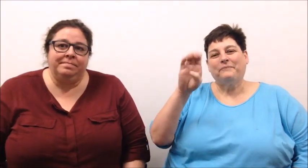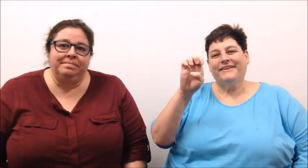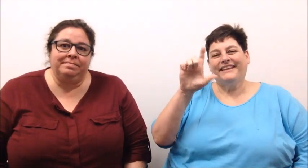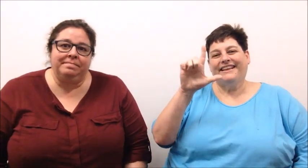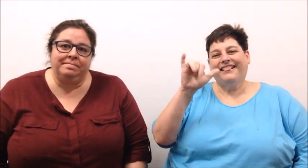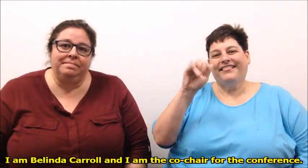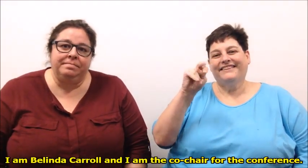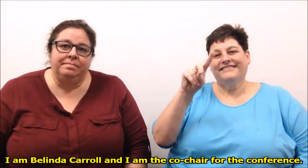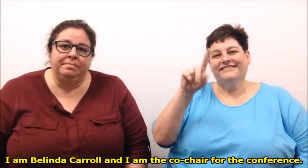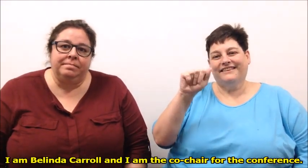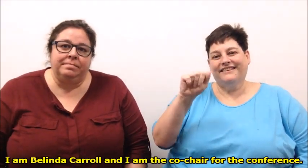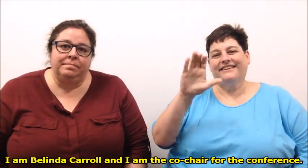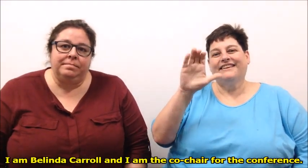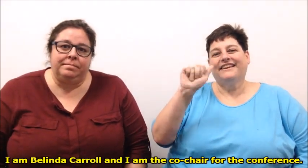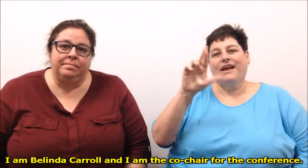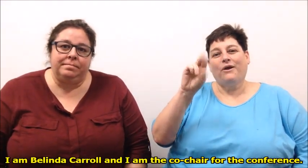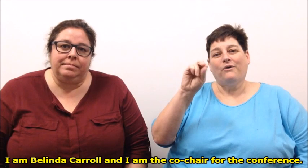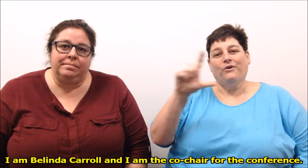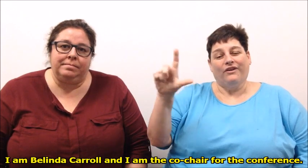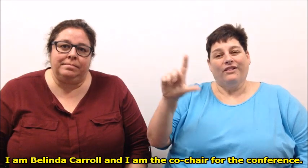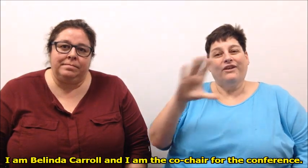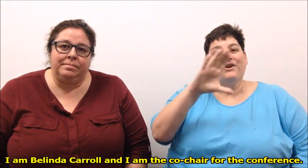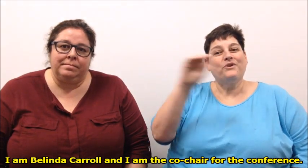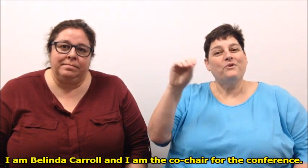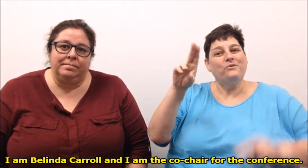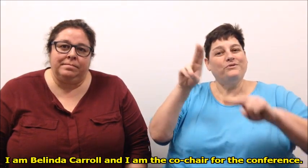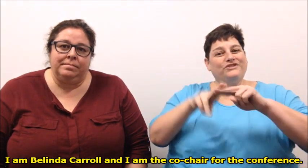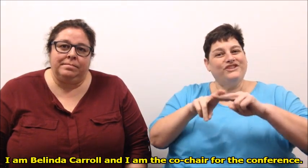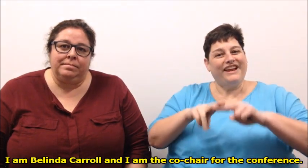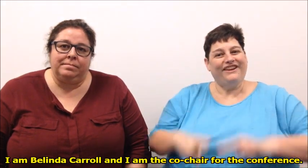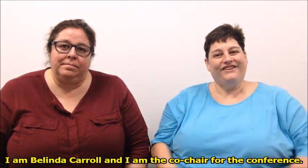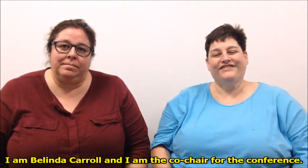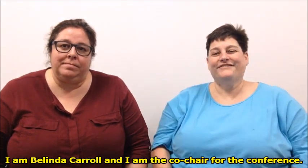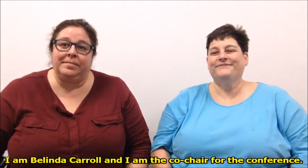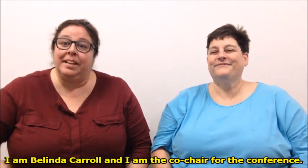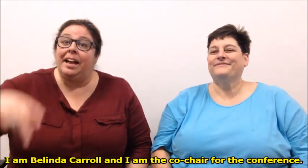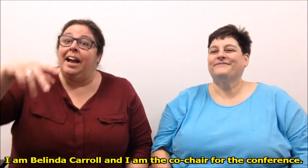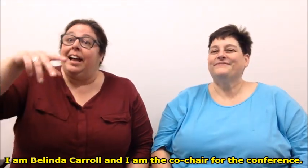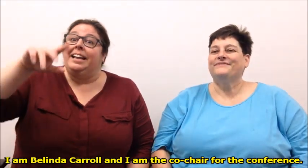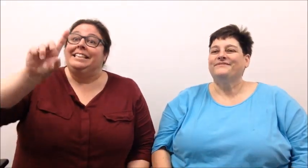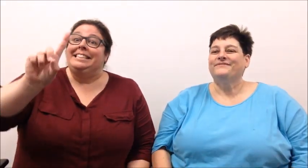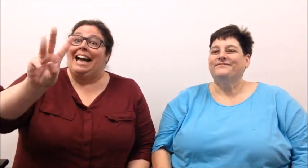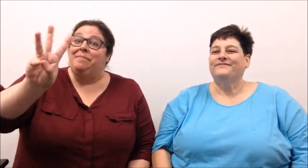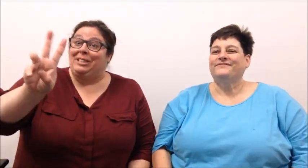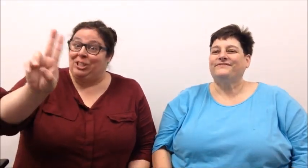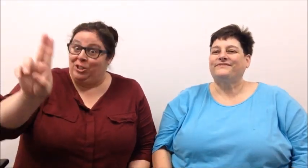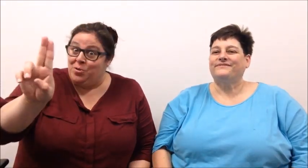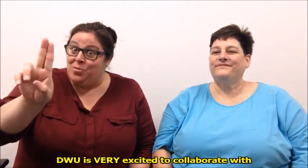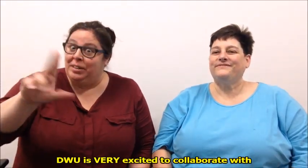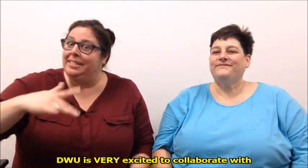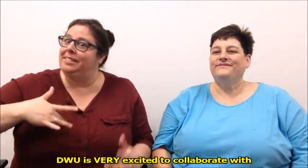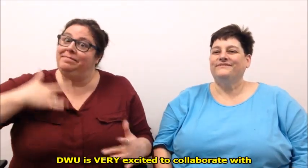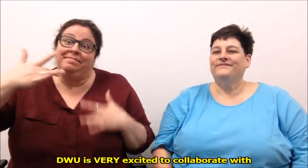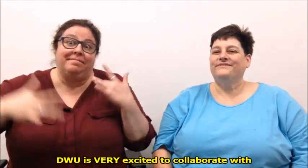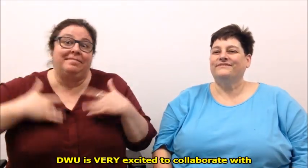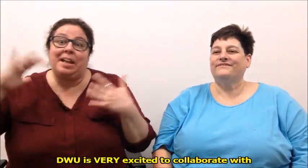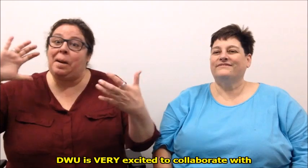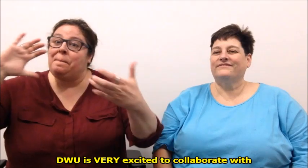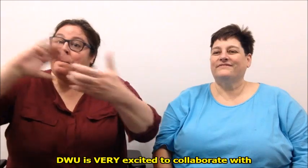I am Belinda Carroll and I am the co-chair for the conference. DWU is very